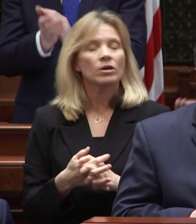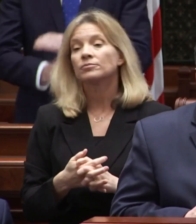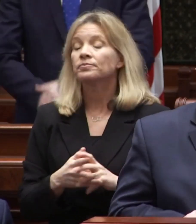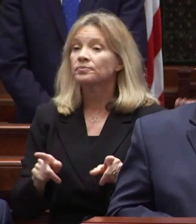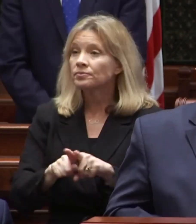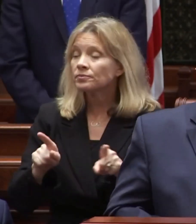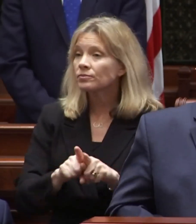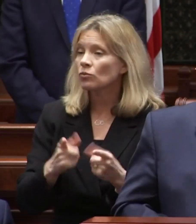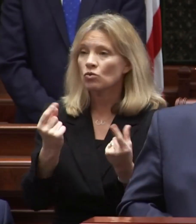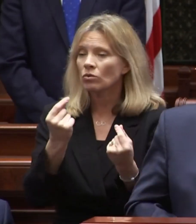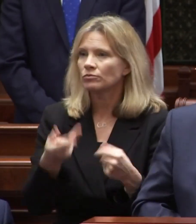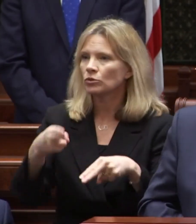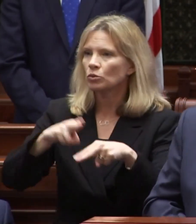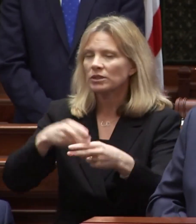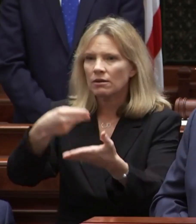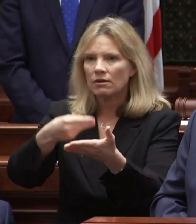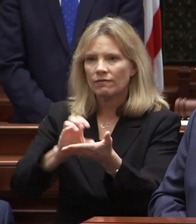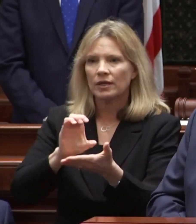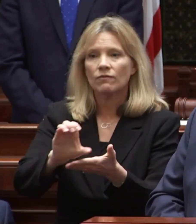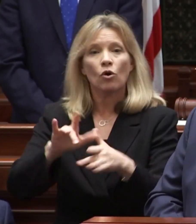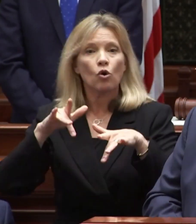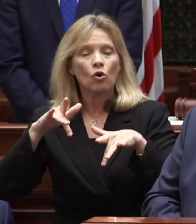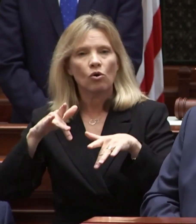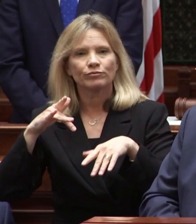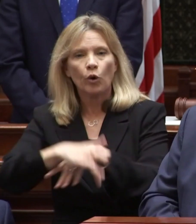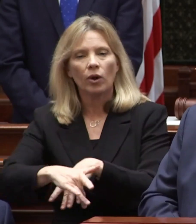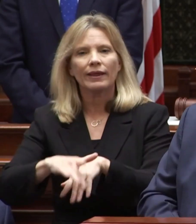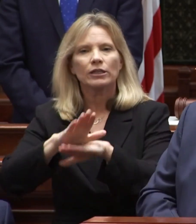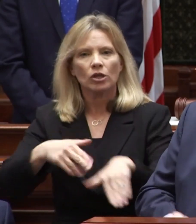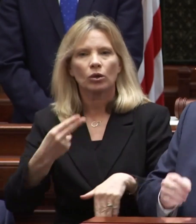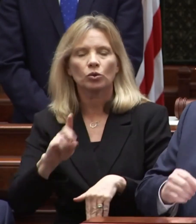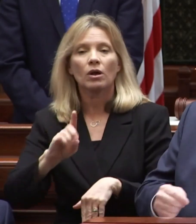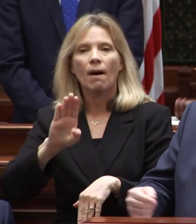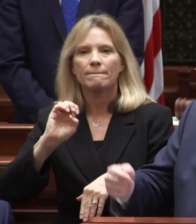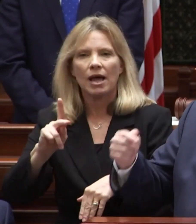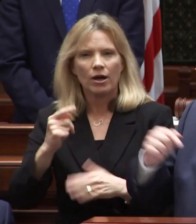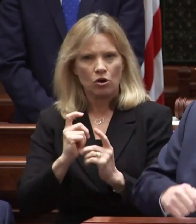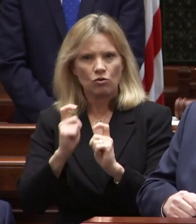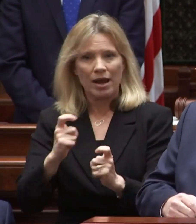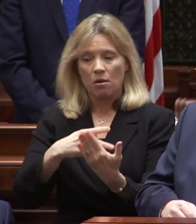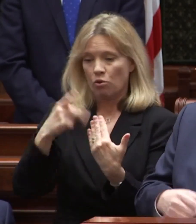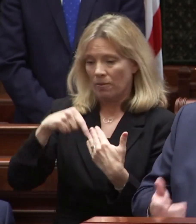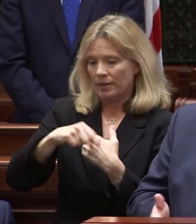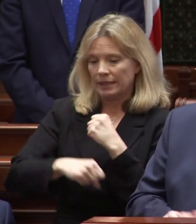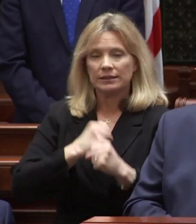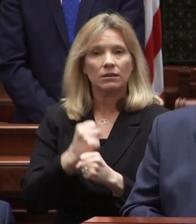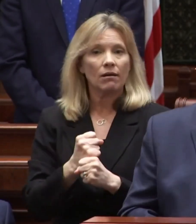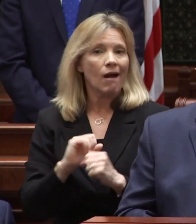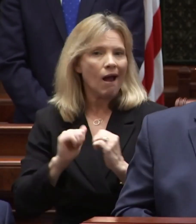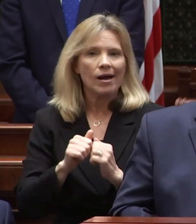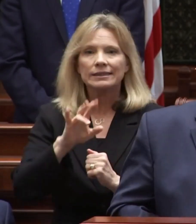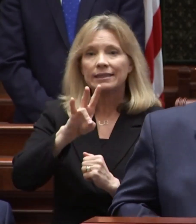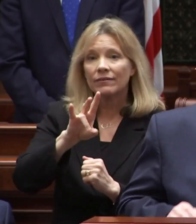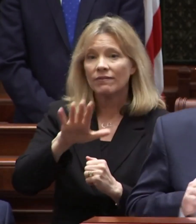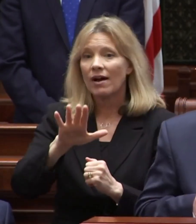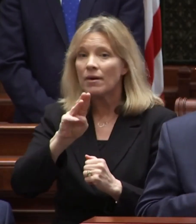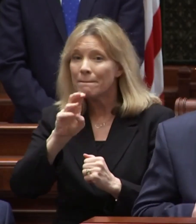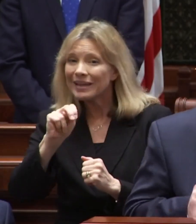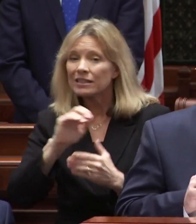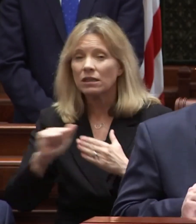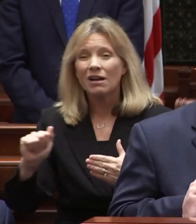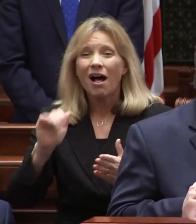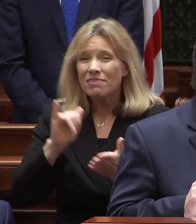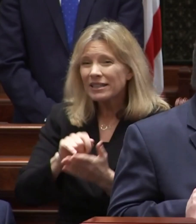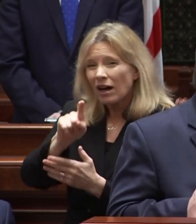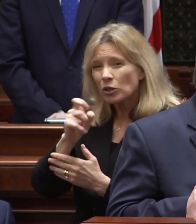it will increase our funding for the early childhood block grant program this year by 75 million dollars and